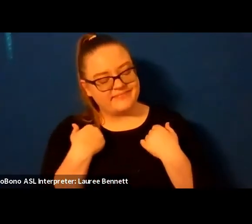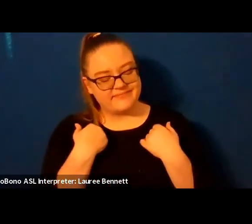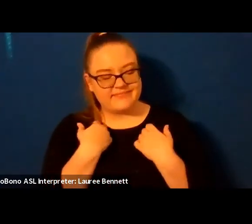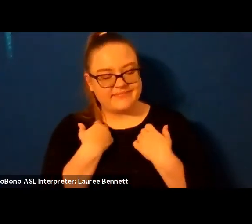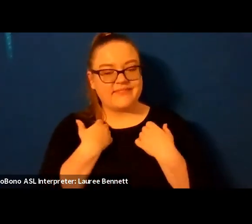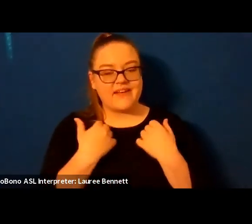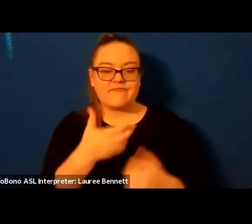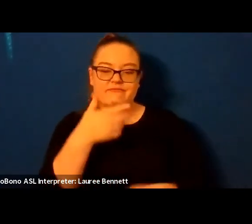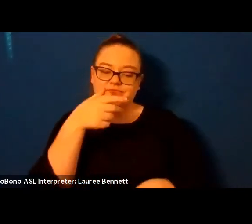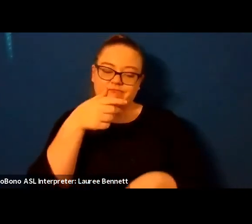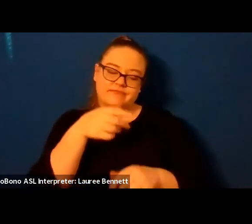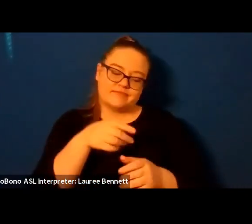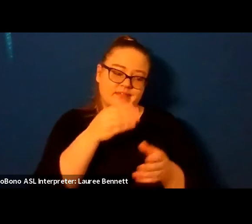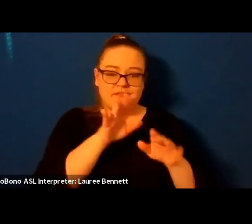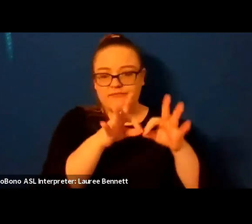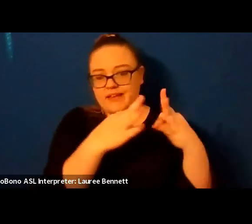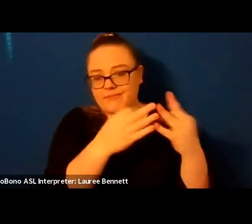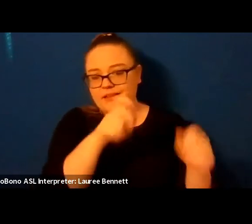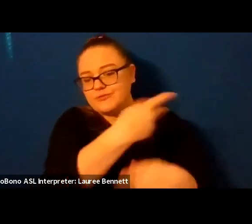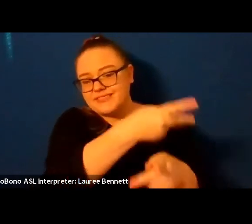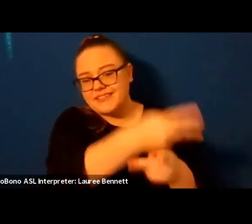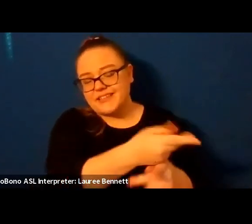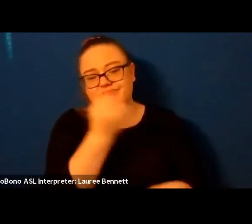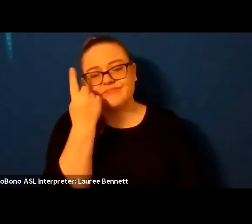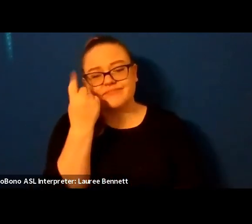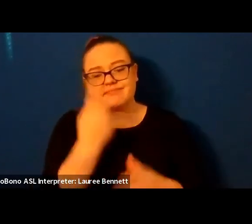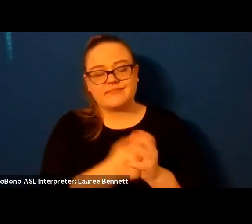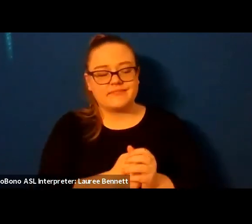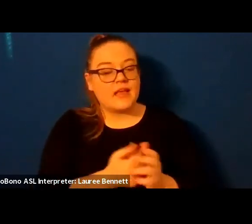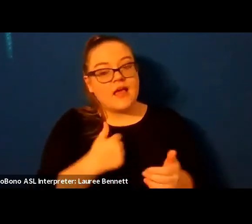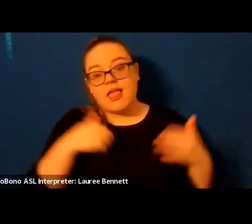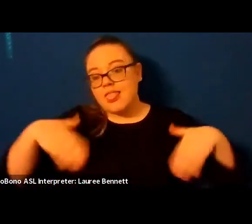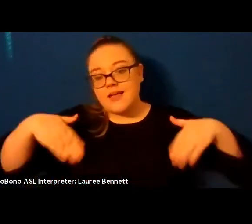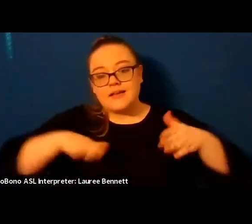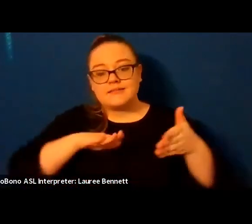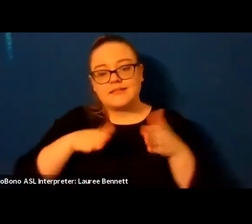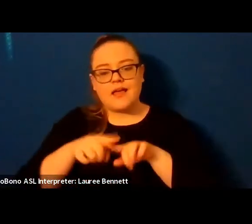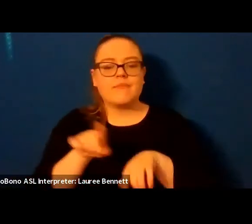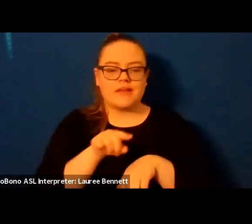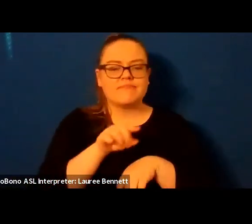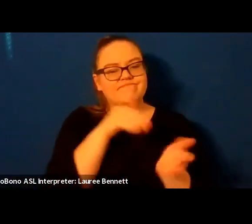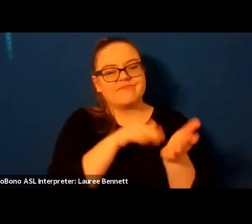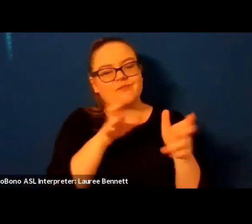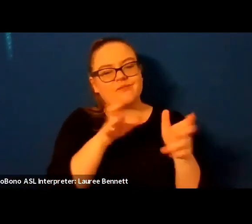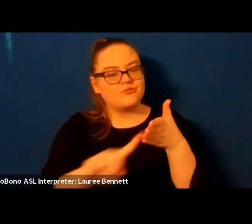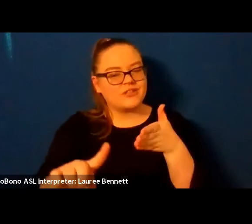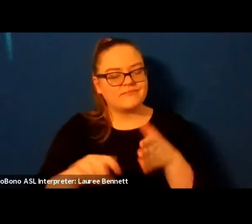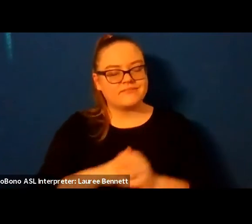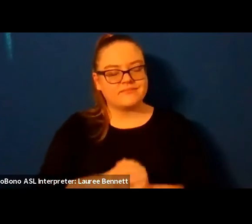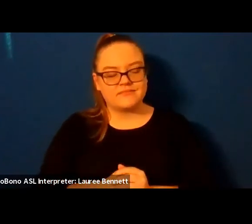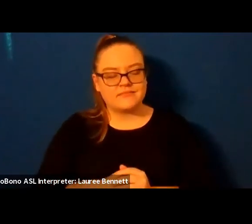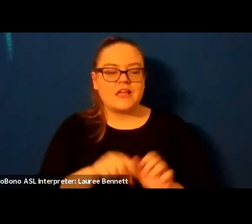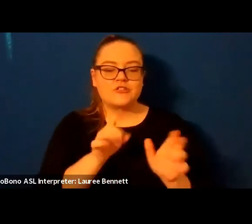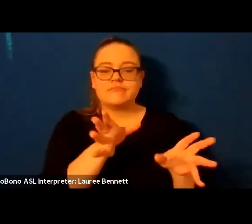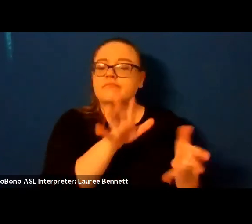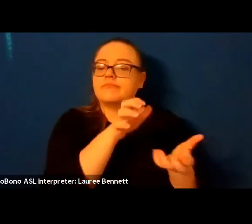sure she asks me to deliver a ransom of syringes labs she calls them needle-nosed